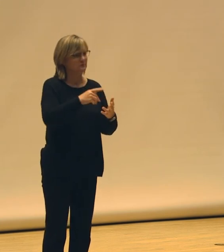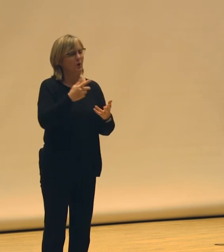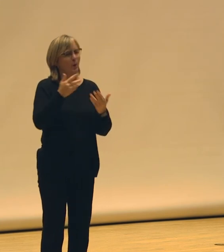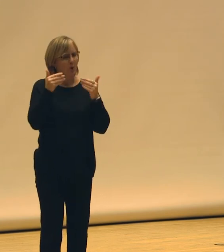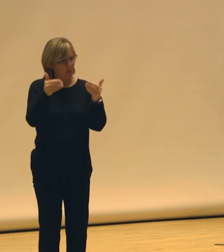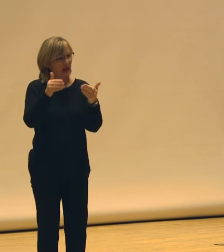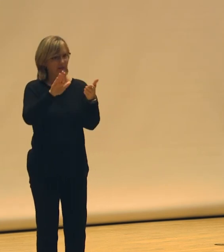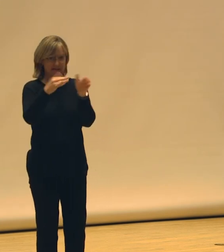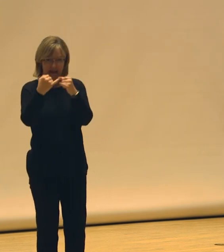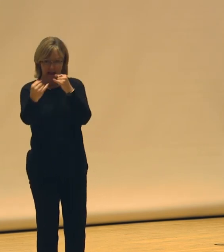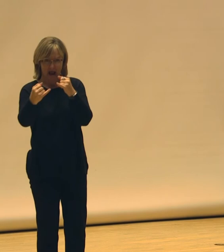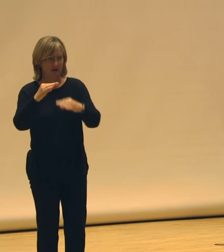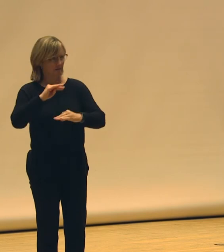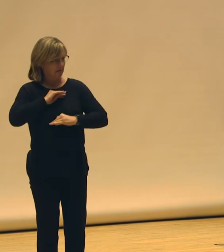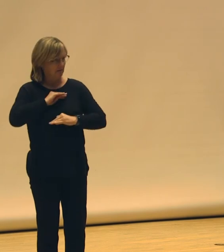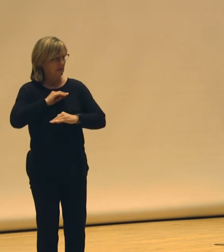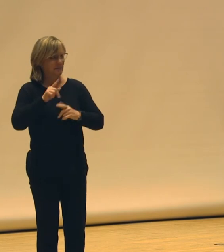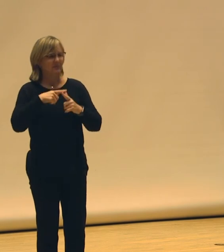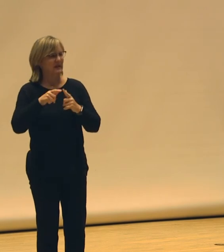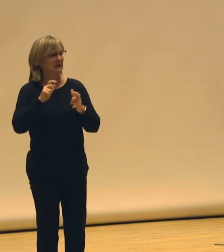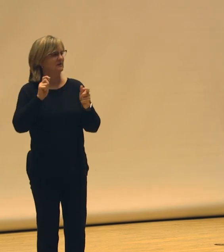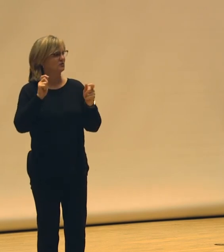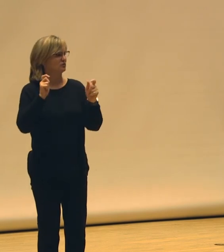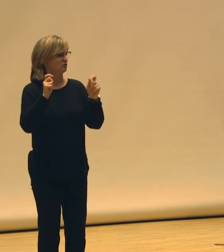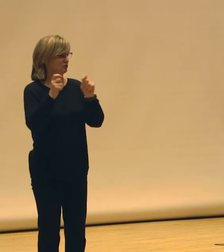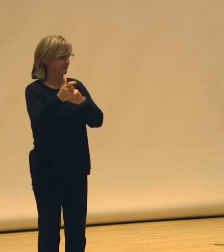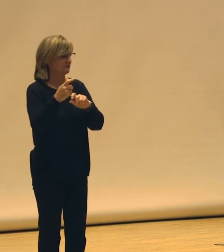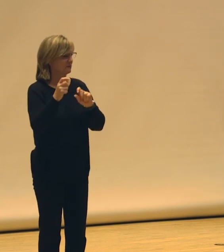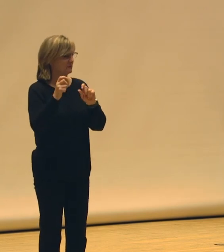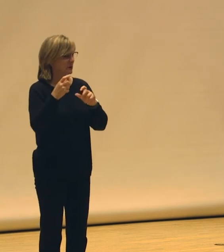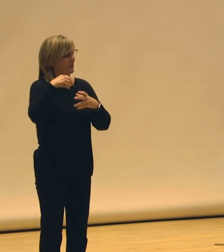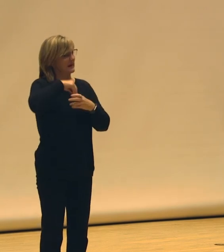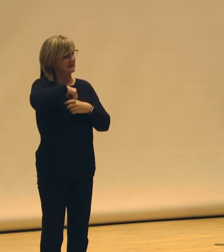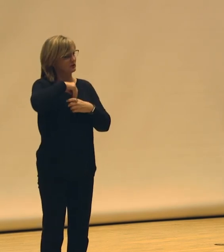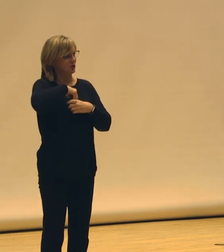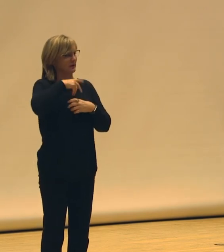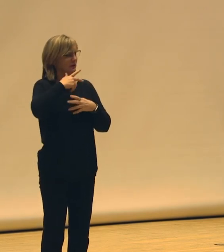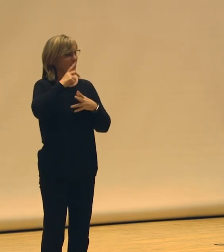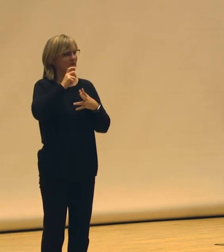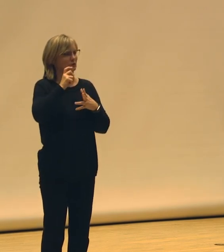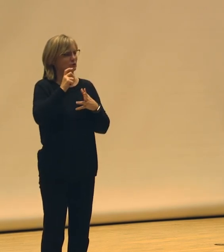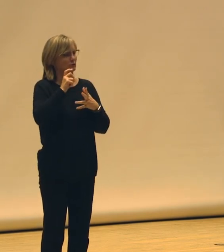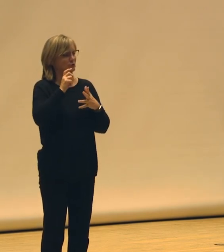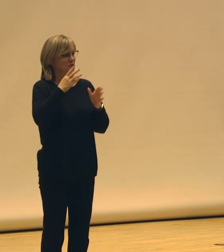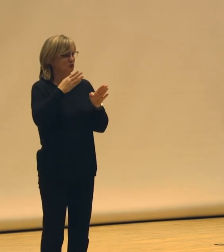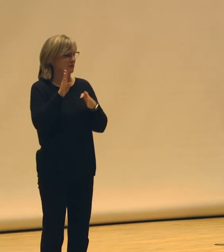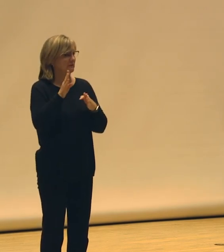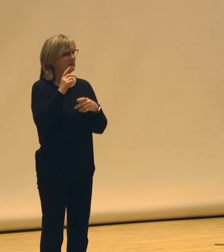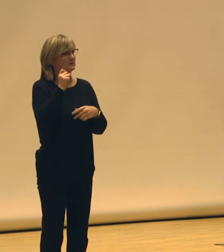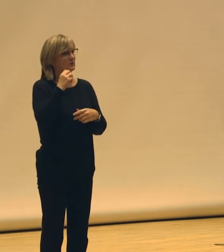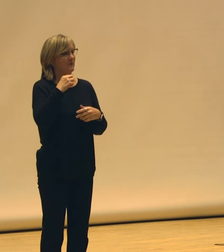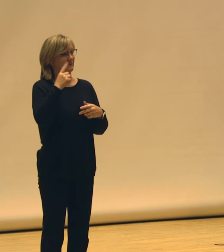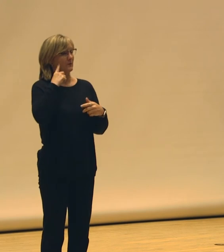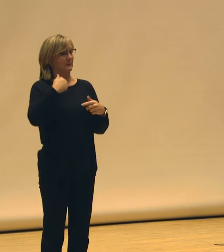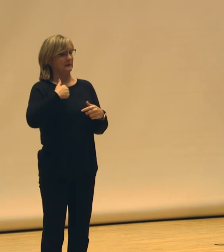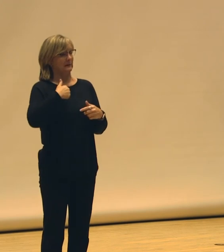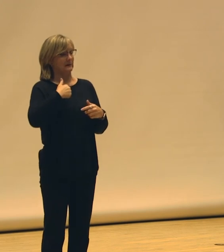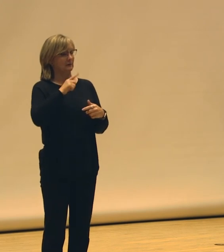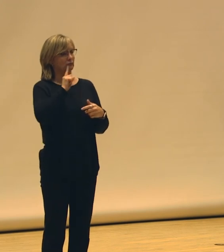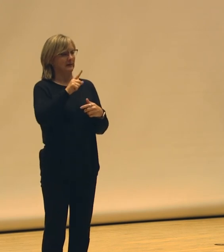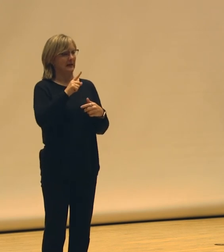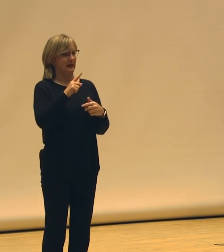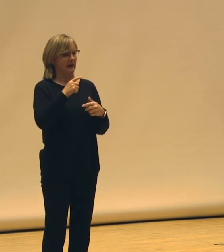and shift the script internally. For me, I started to get to a place of